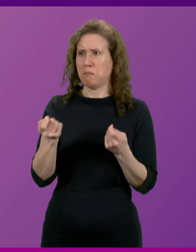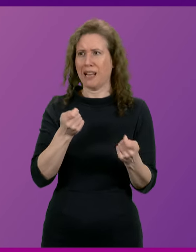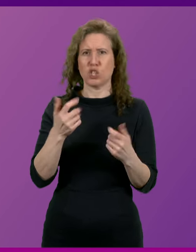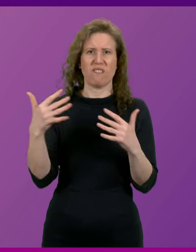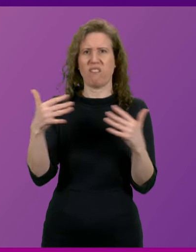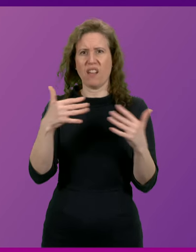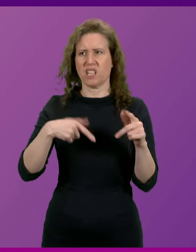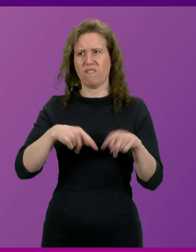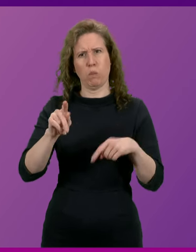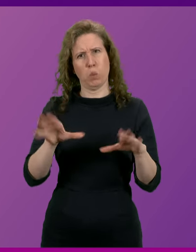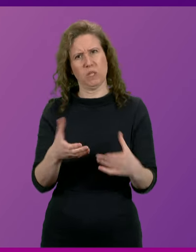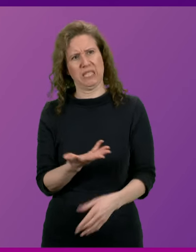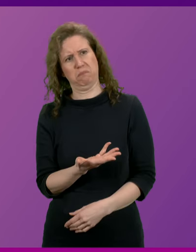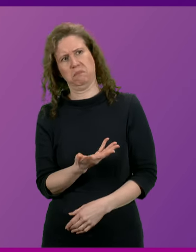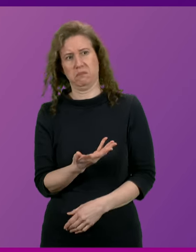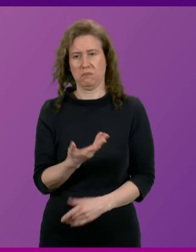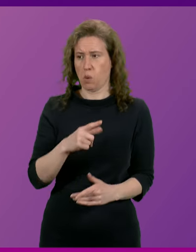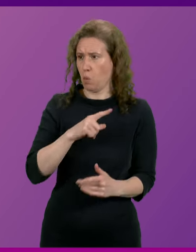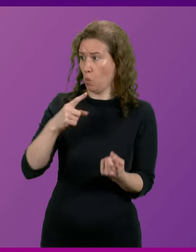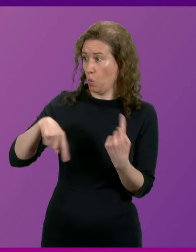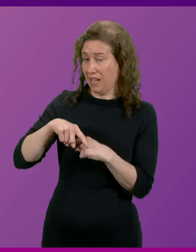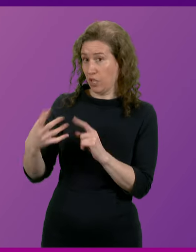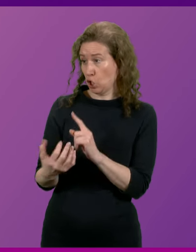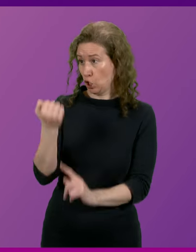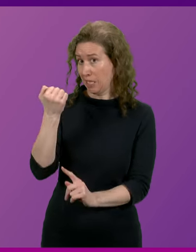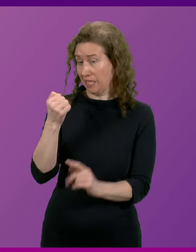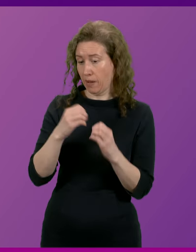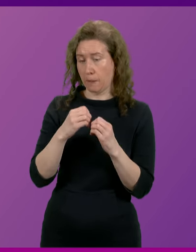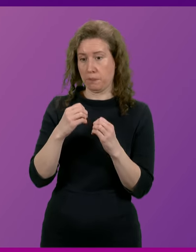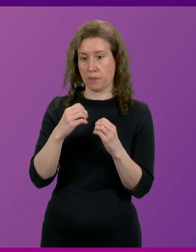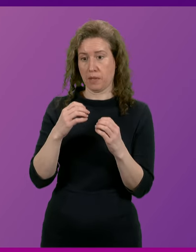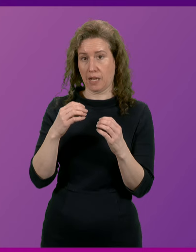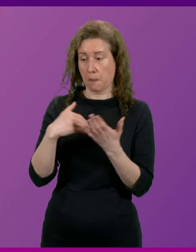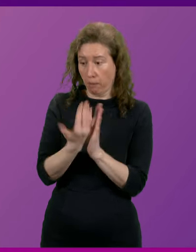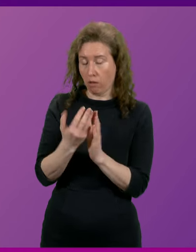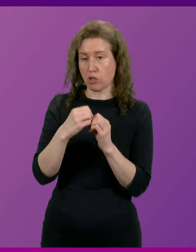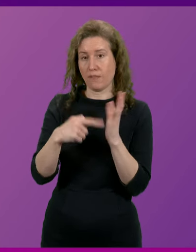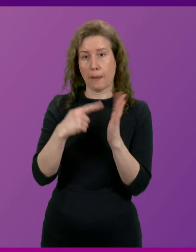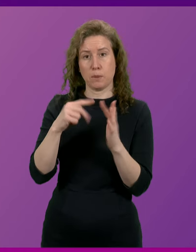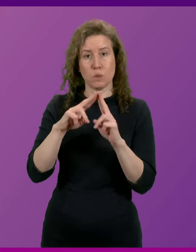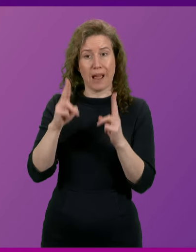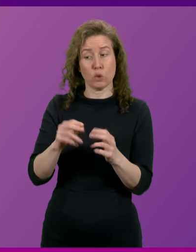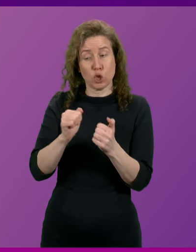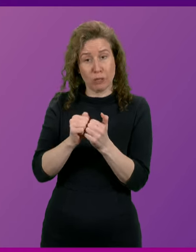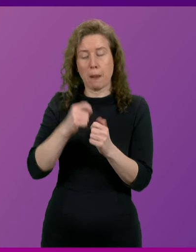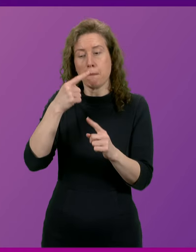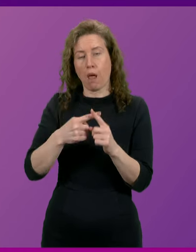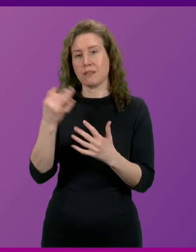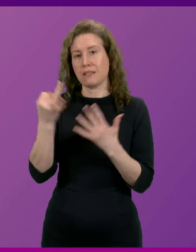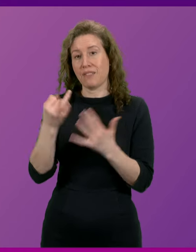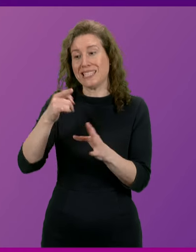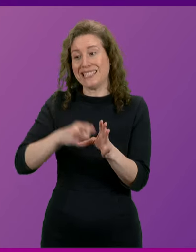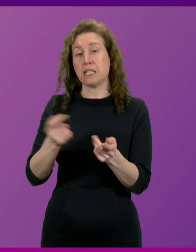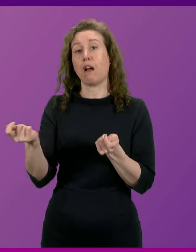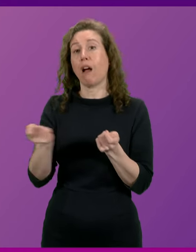team presiding officer. So what have we achieved as a Bute House, as part of the Bute House Agreement, but also 17 years in